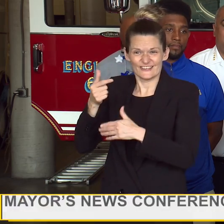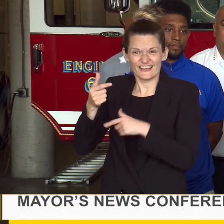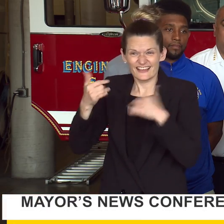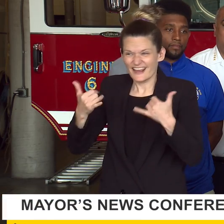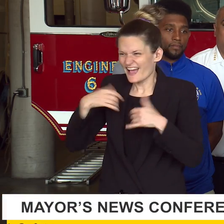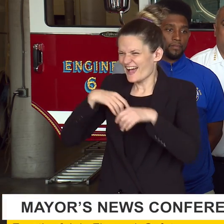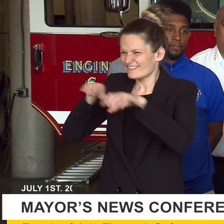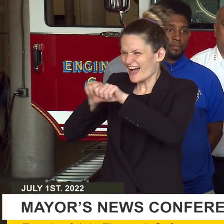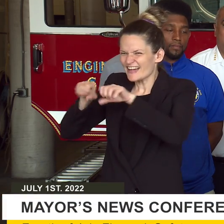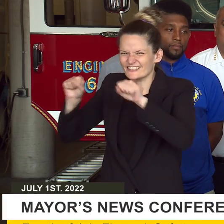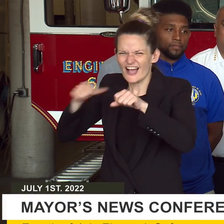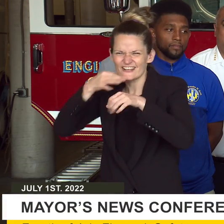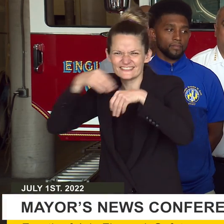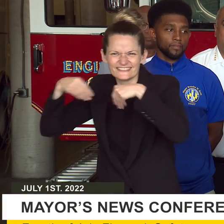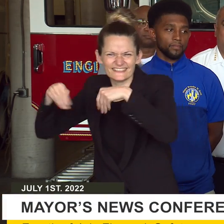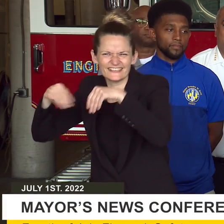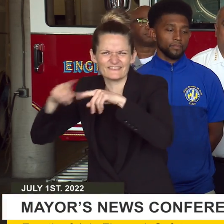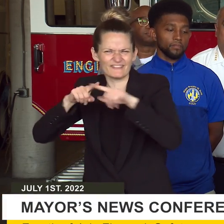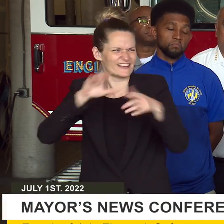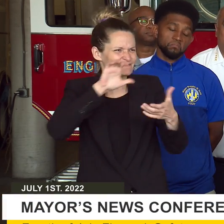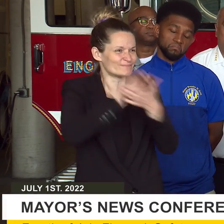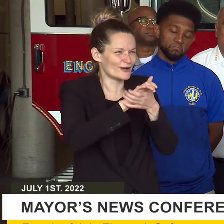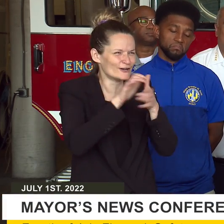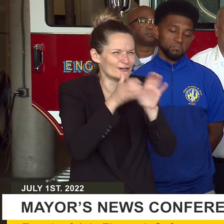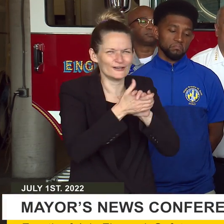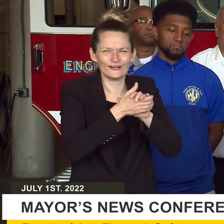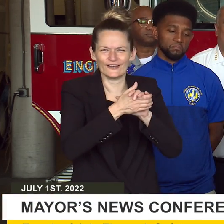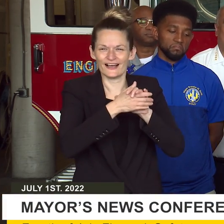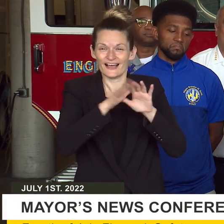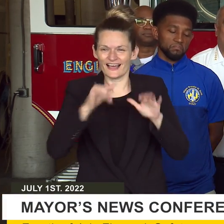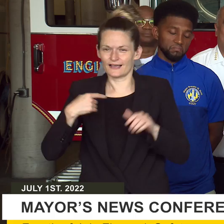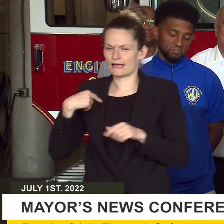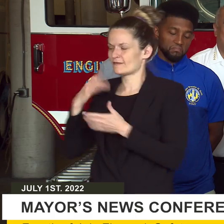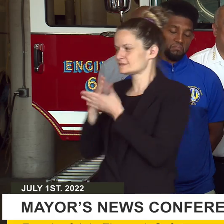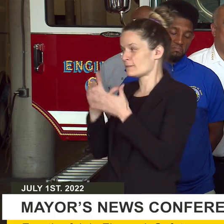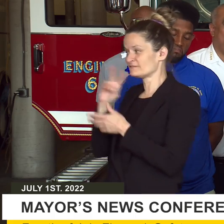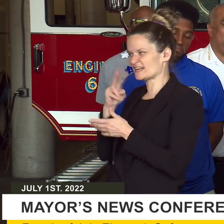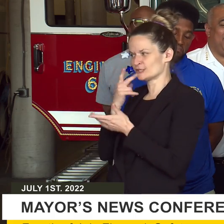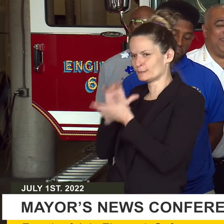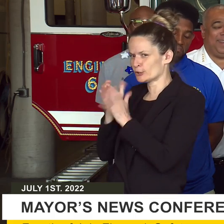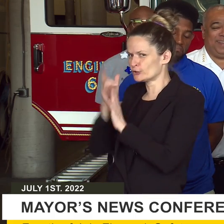and burgers. Mr. Mayor, will have veggie burgers and veggie hot dogs.